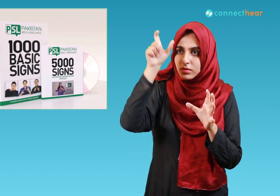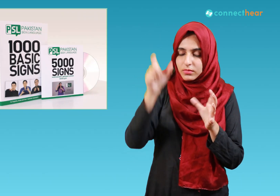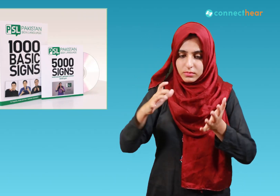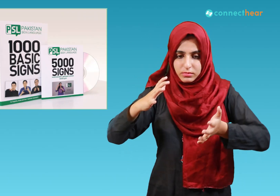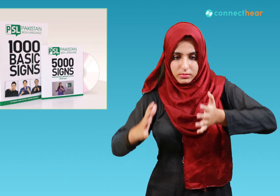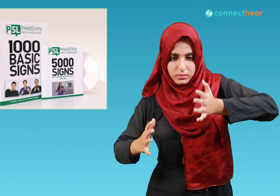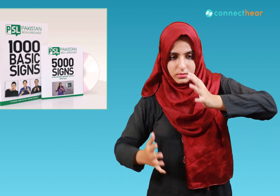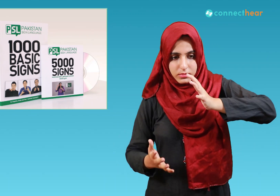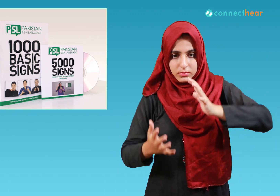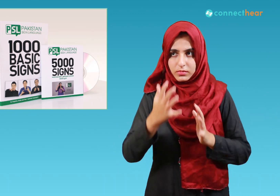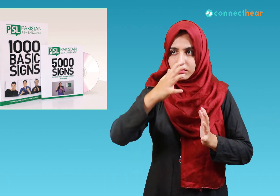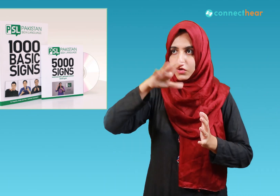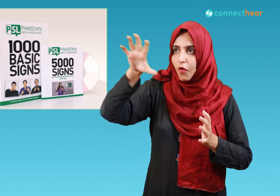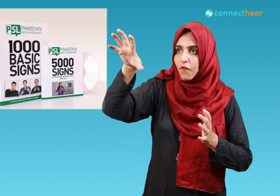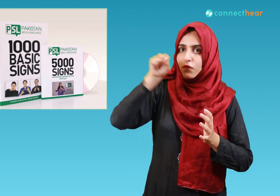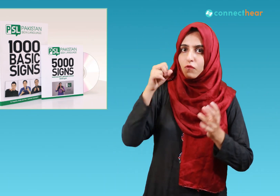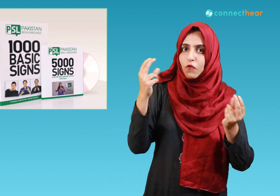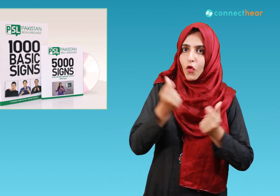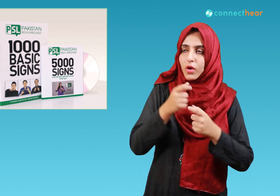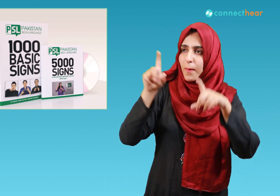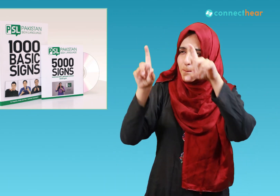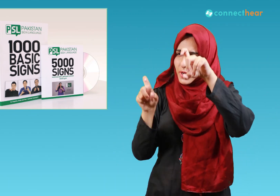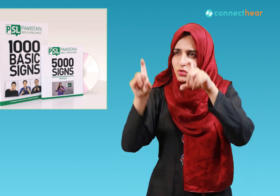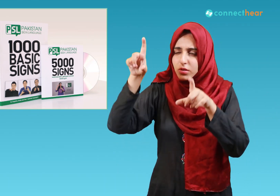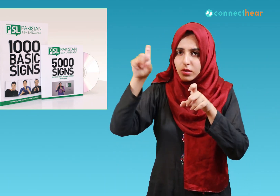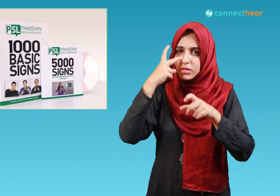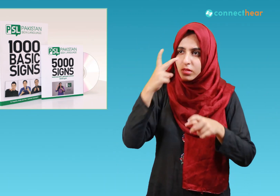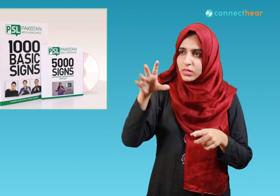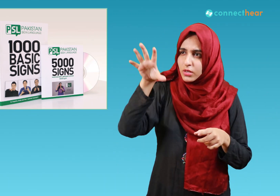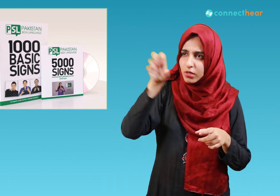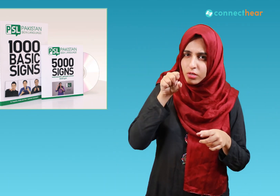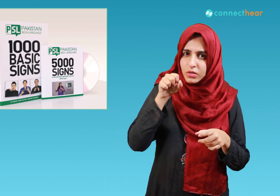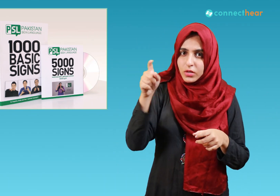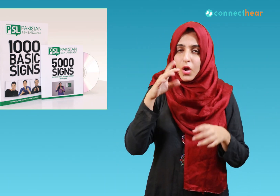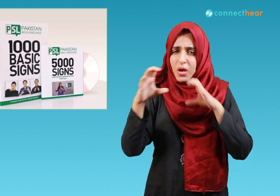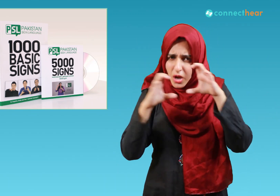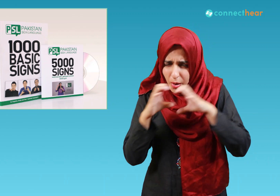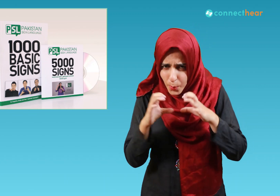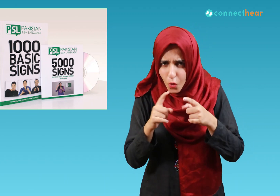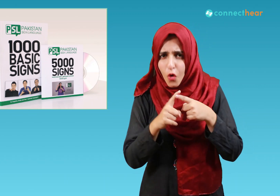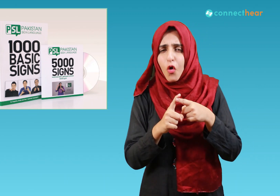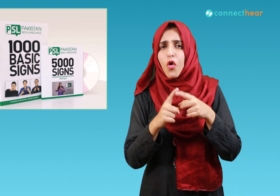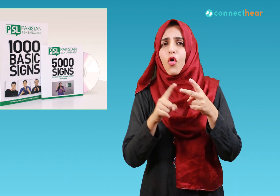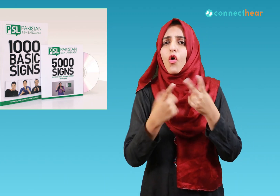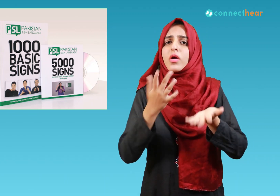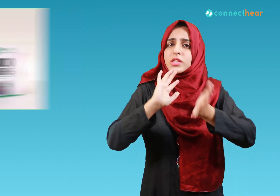person it takes pictures of the person and sees if they are talking or either they are doing sign language